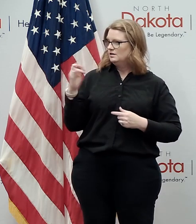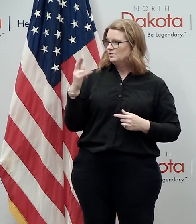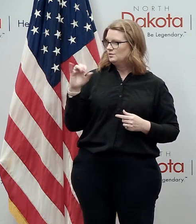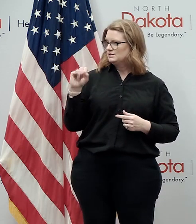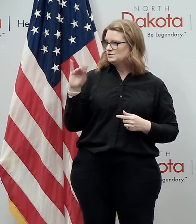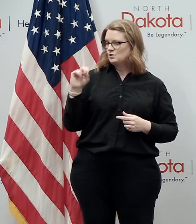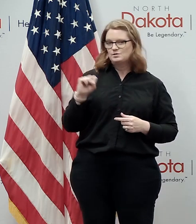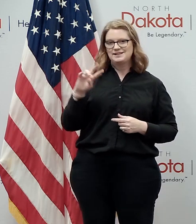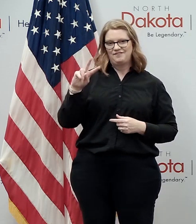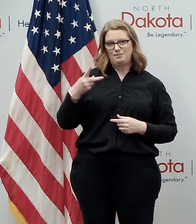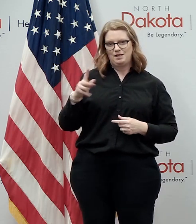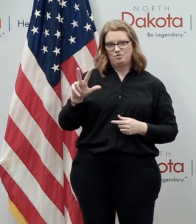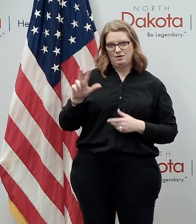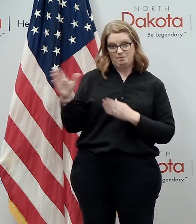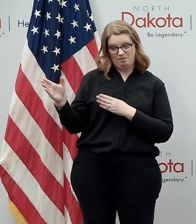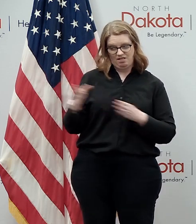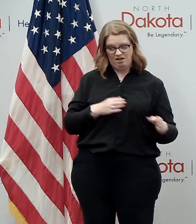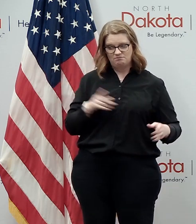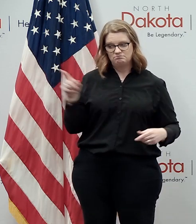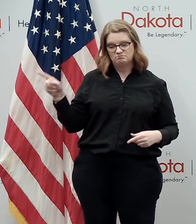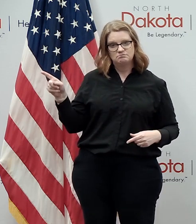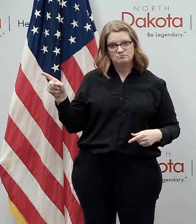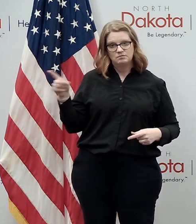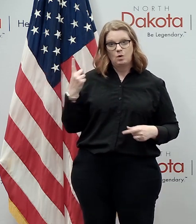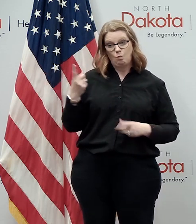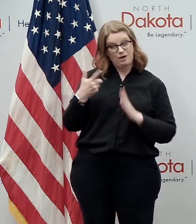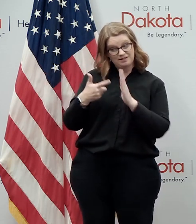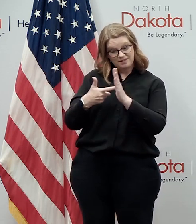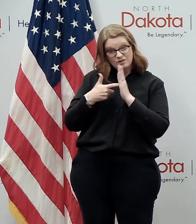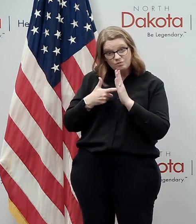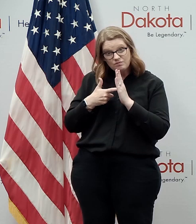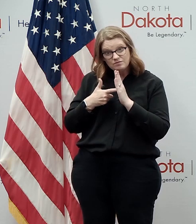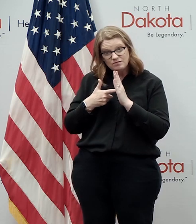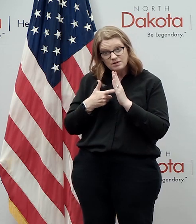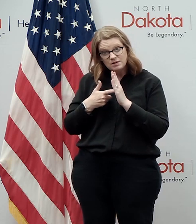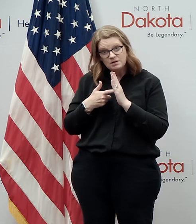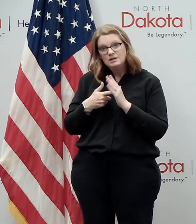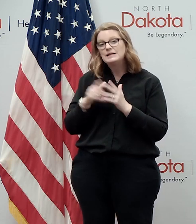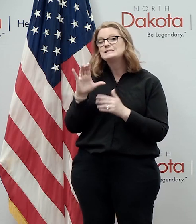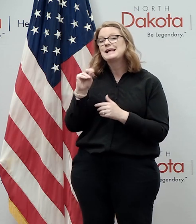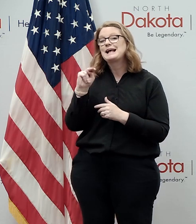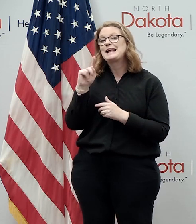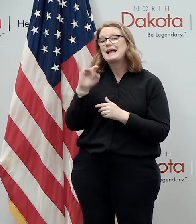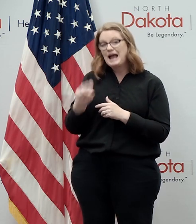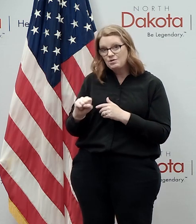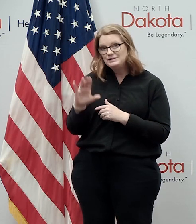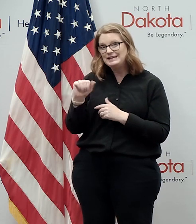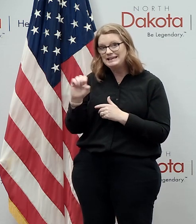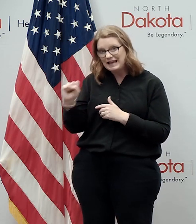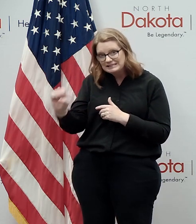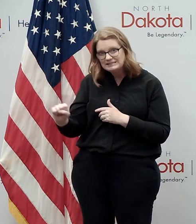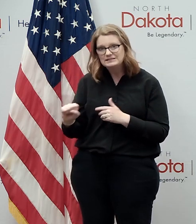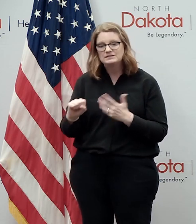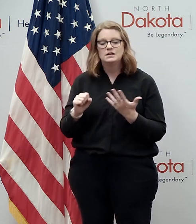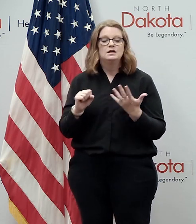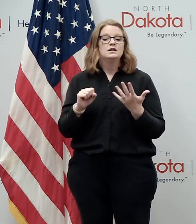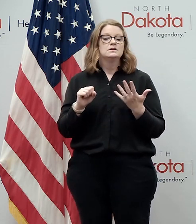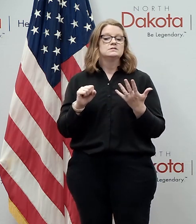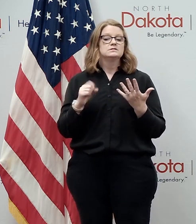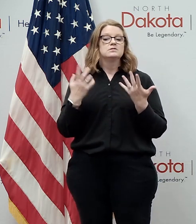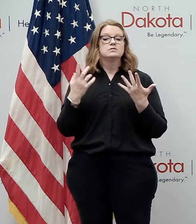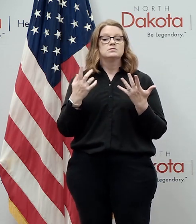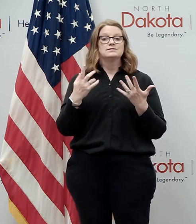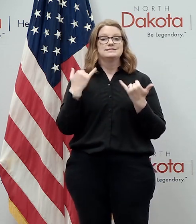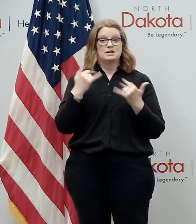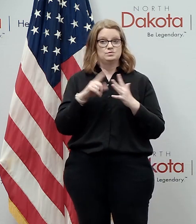vp3 plan we have said that we are going to have one of the gating factors is county prevalence and so as we get through those gates we will have a map